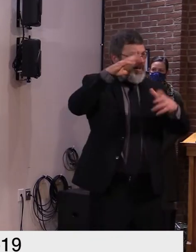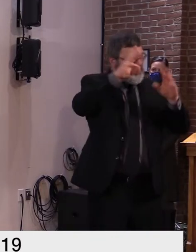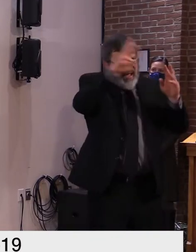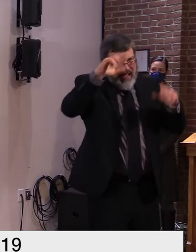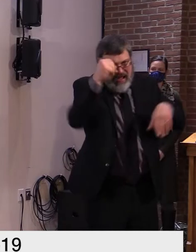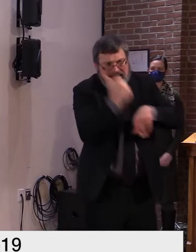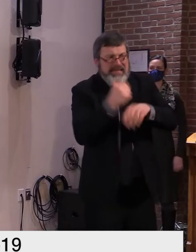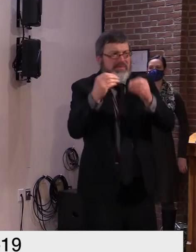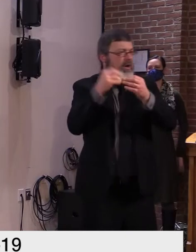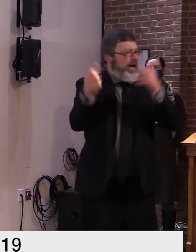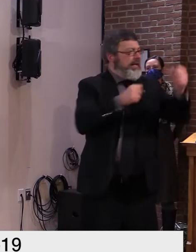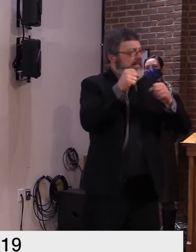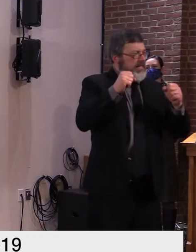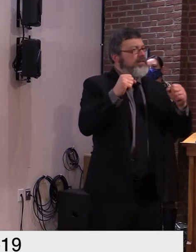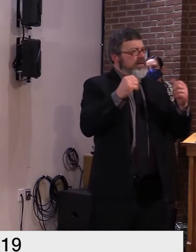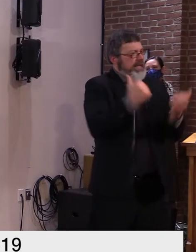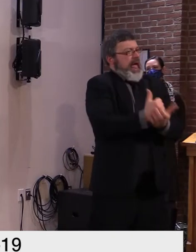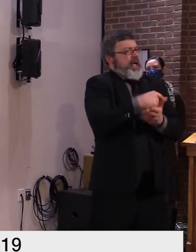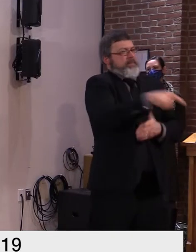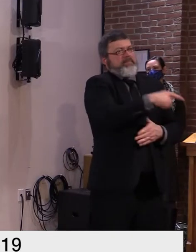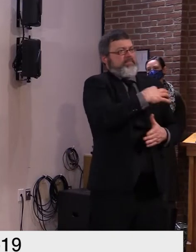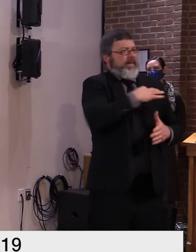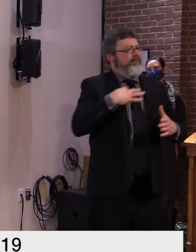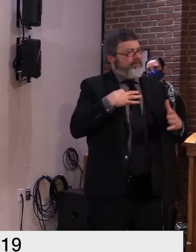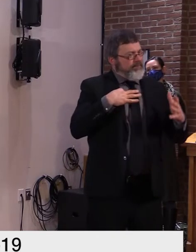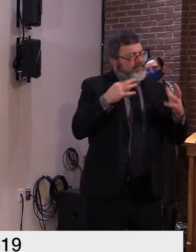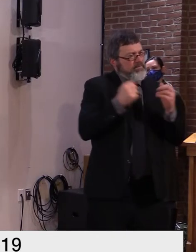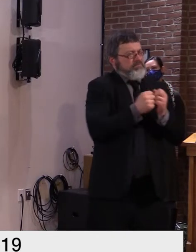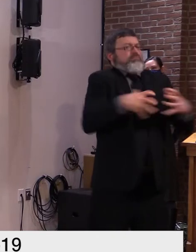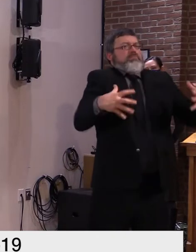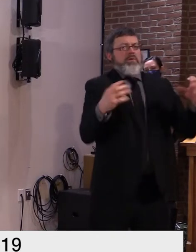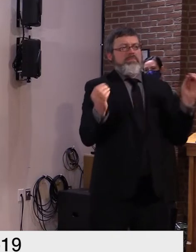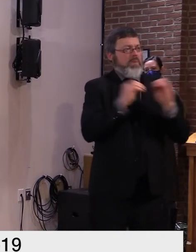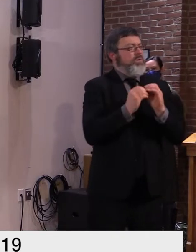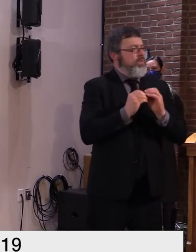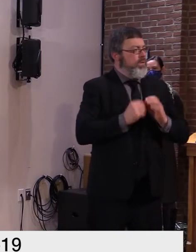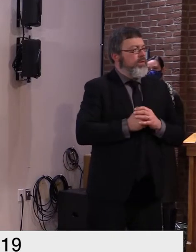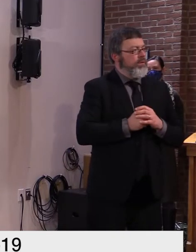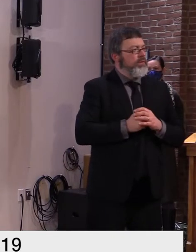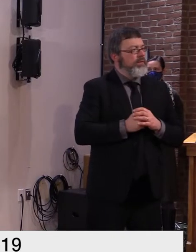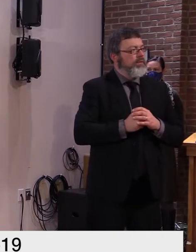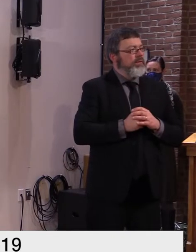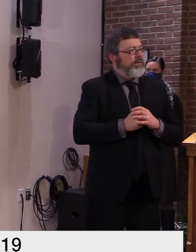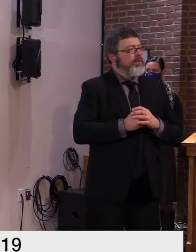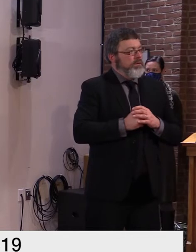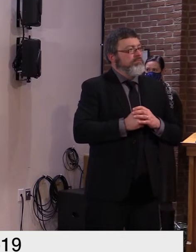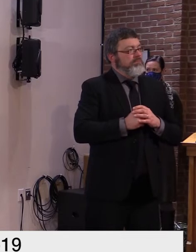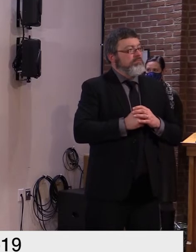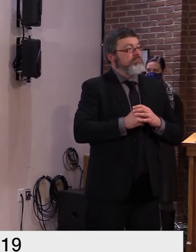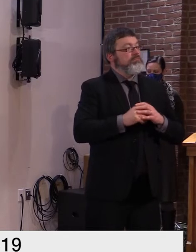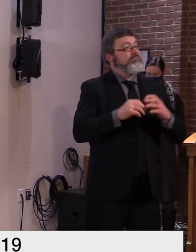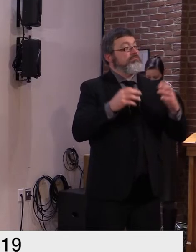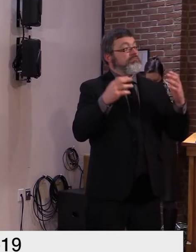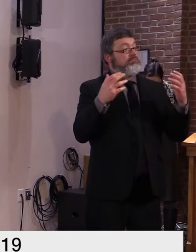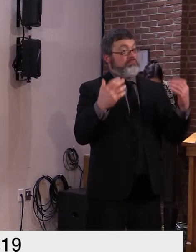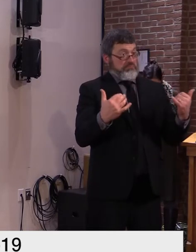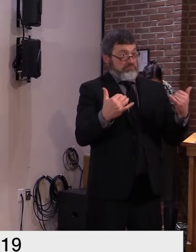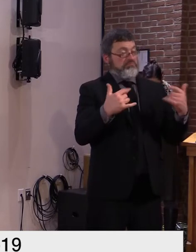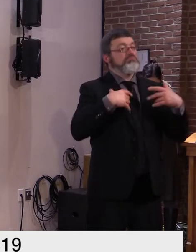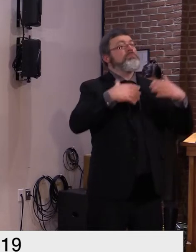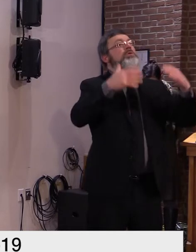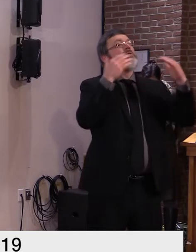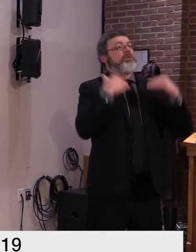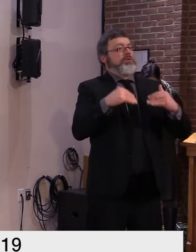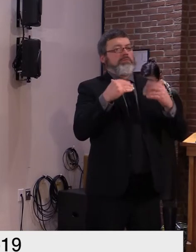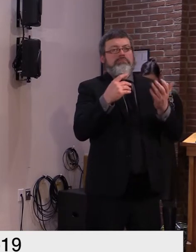of greater capacity in our testing statewide including new sites that will be up and running next week in richford and